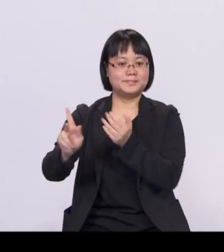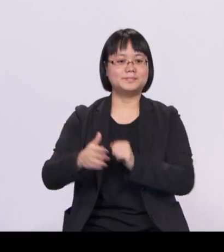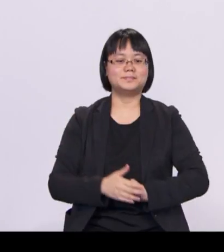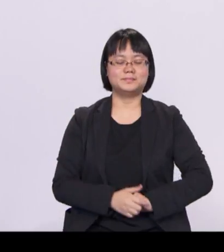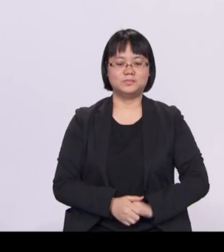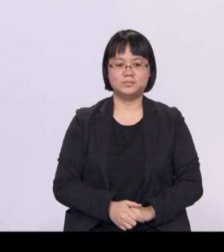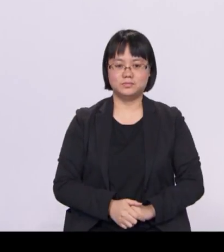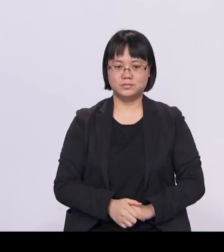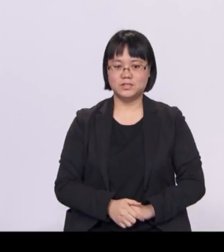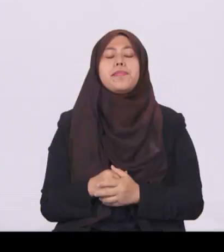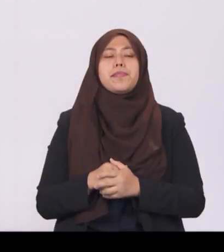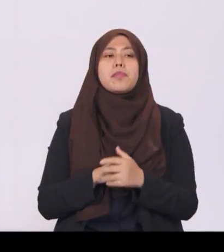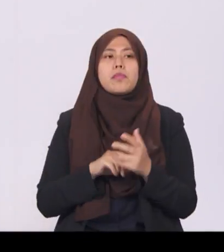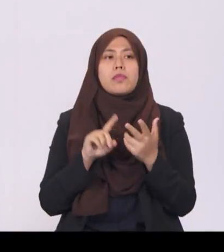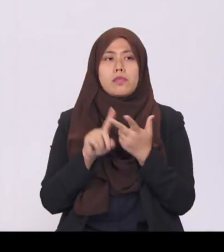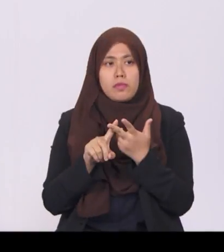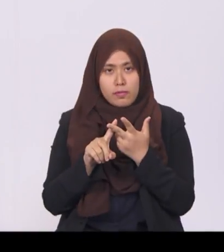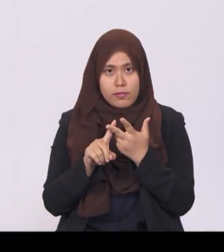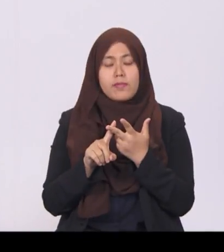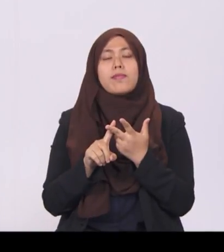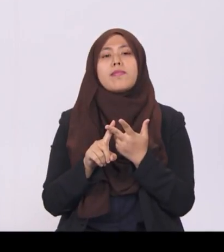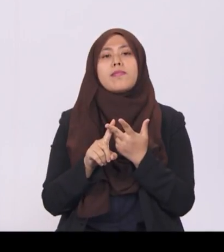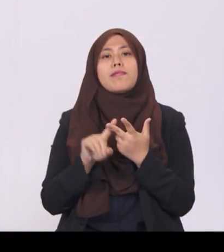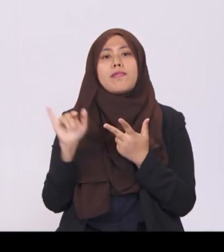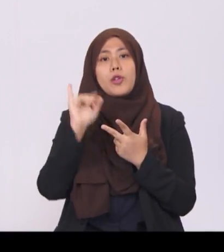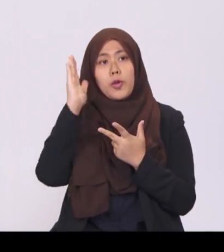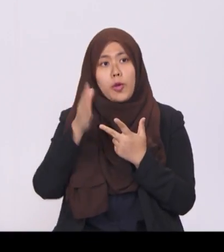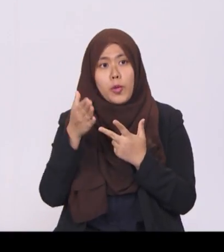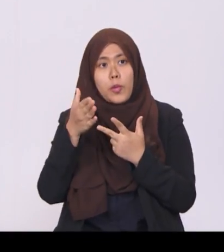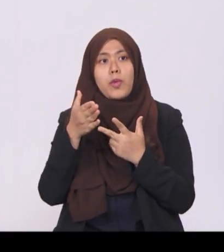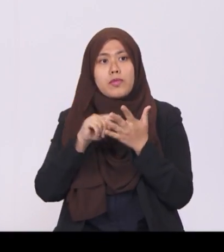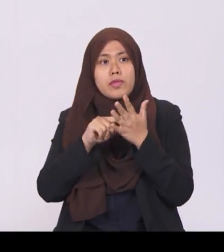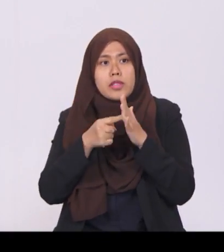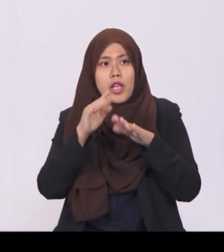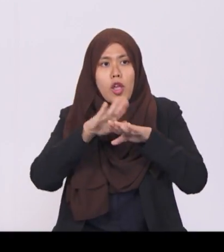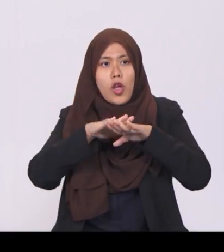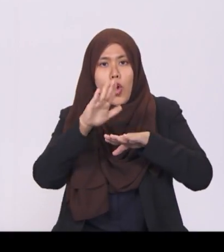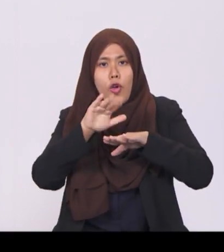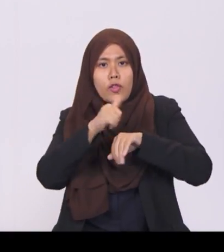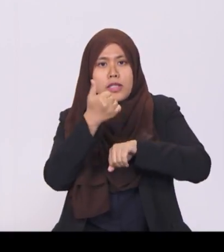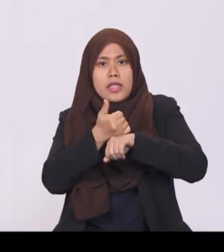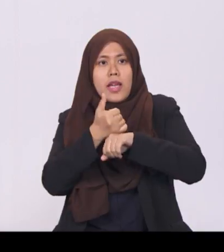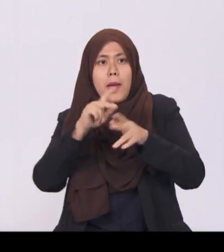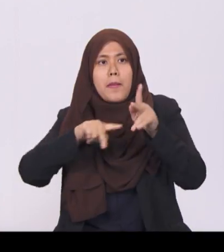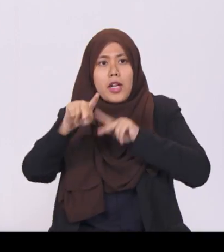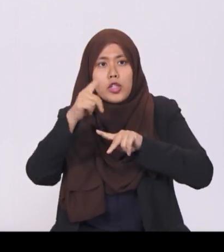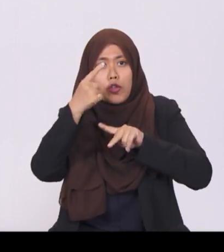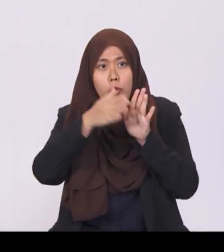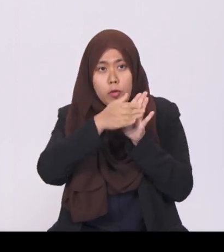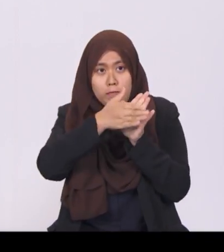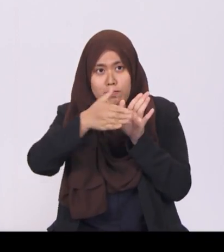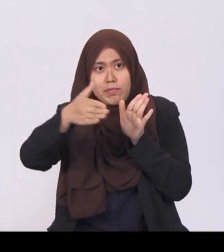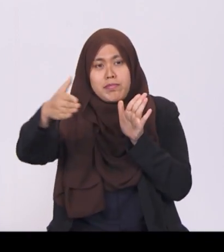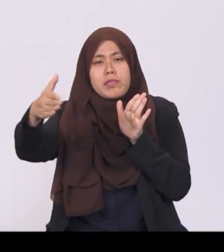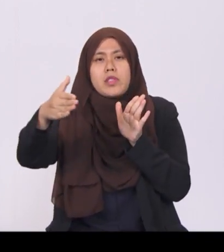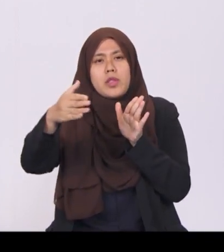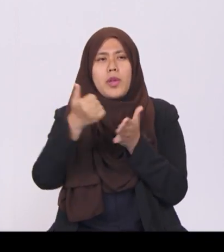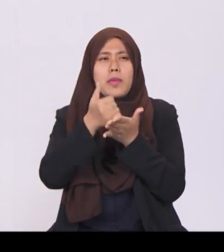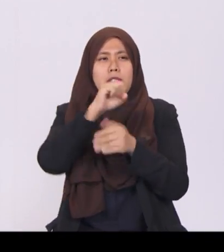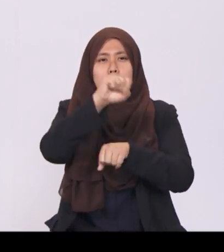Third, we will also implement an offset package for a period to help Singaporeans adjust to the GST increase.